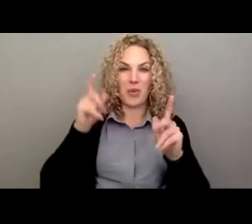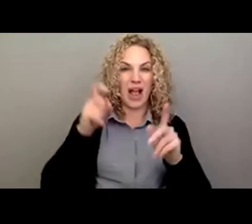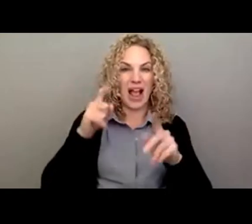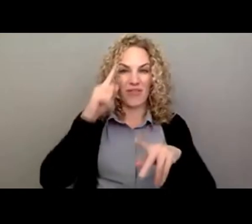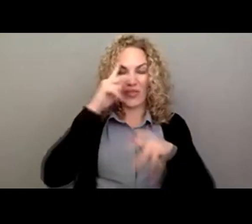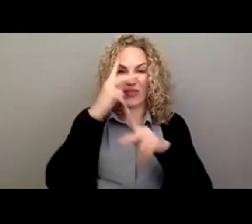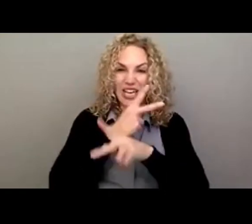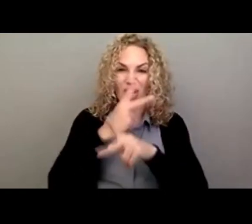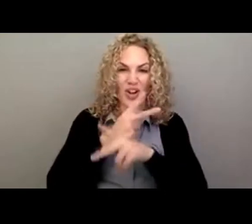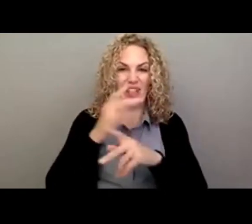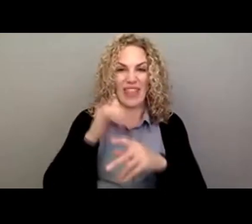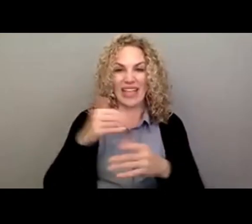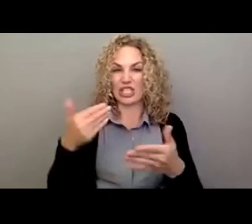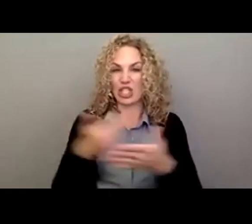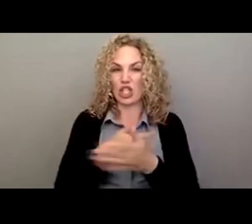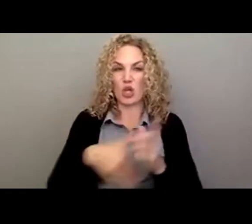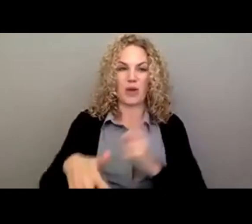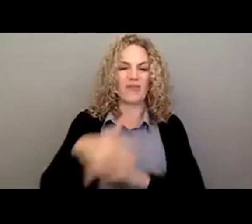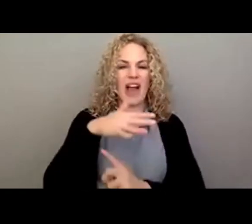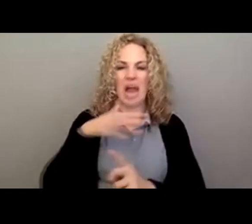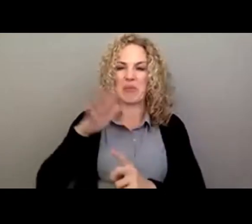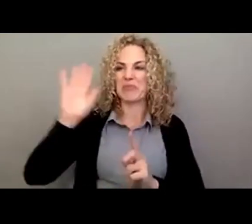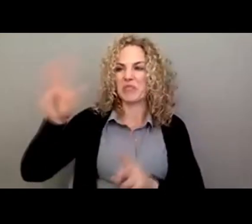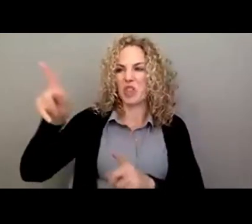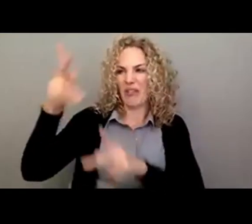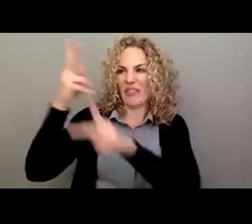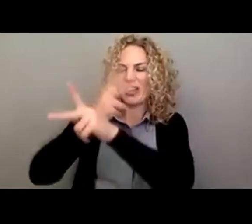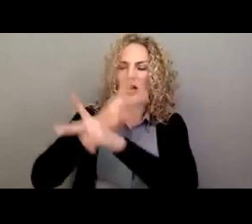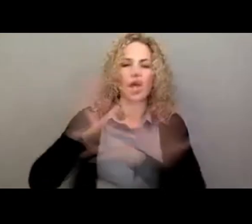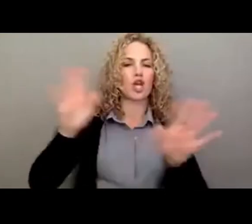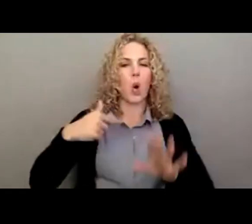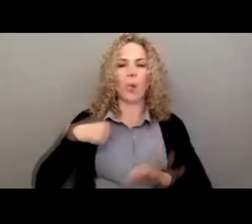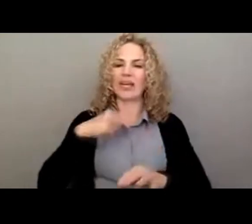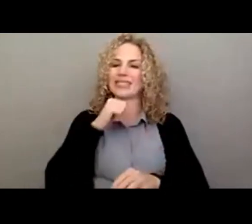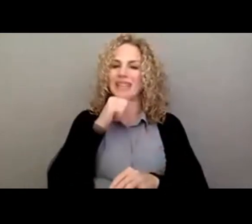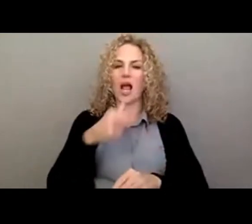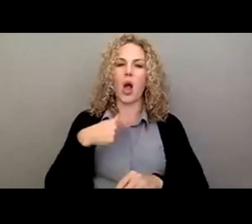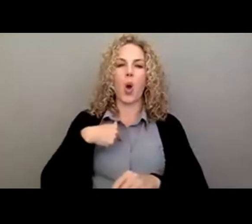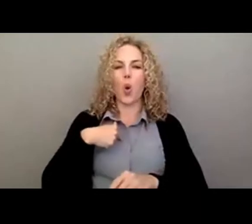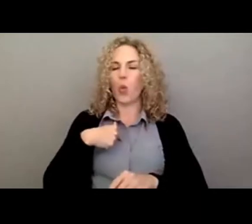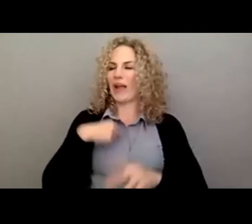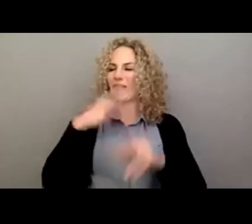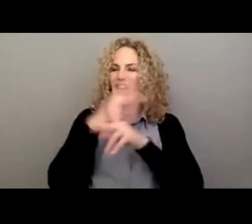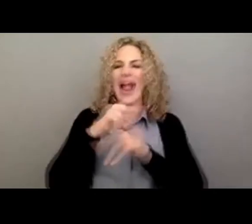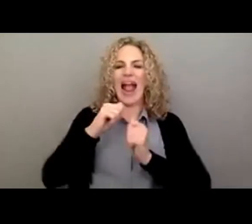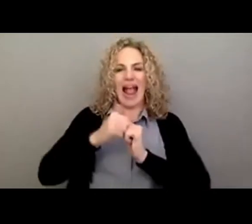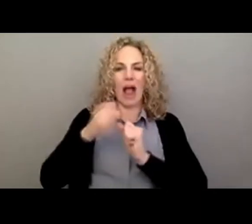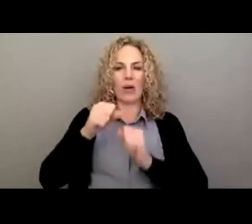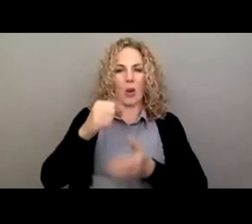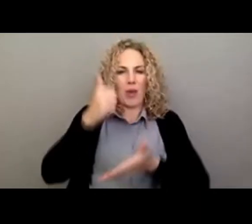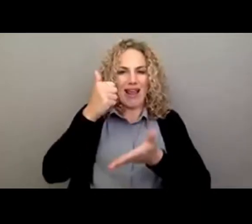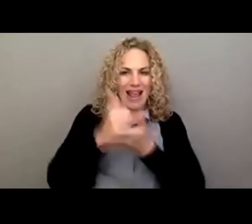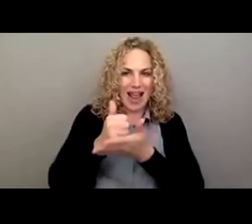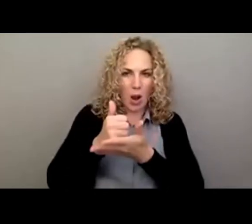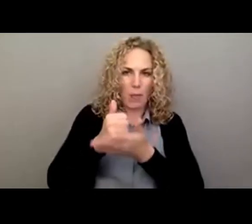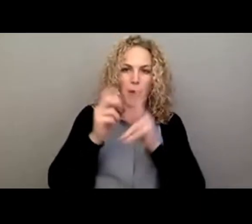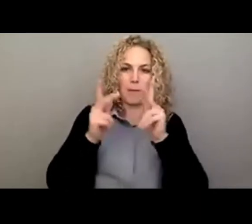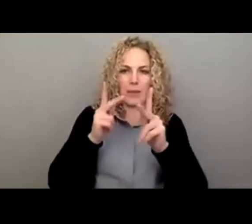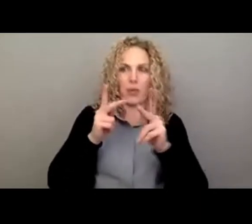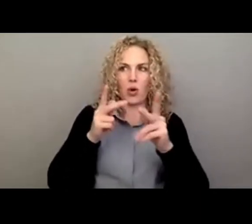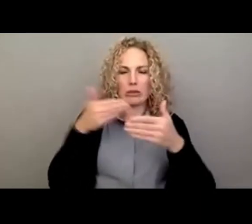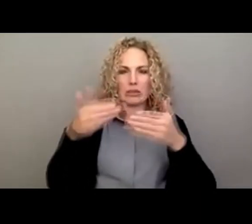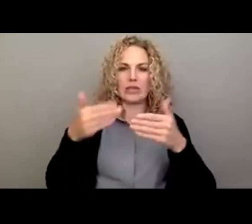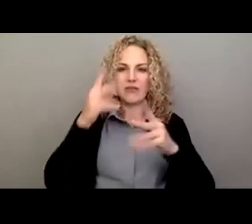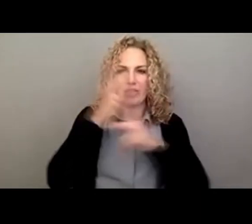out. That's the new environment. But we didn't. We said, how can we help our people get through these kinds of issues? And we